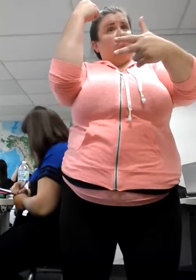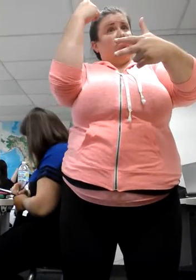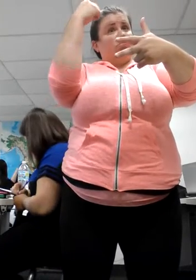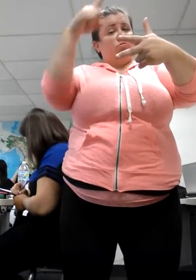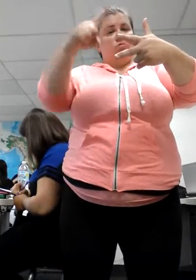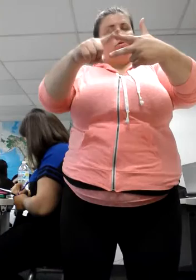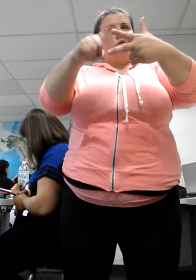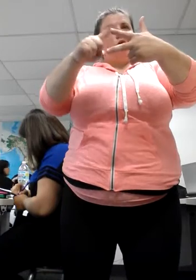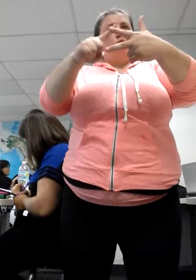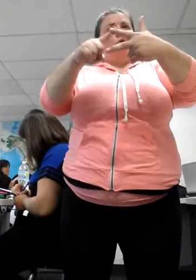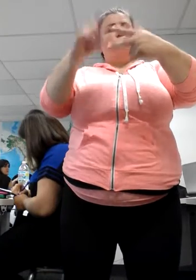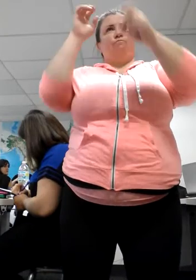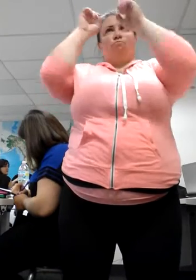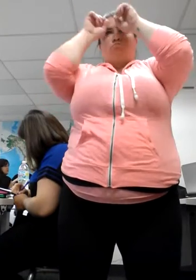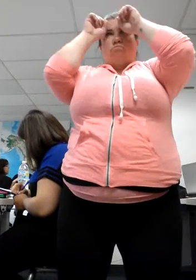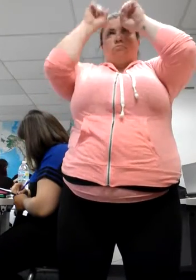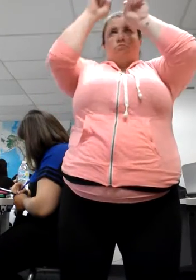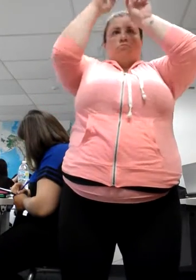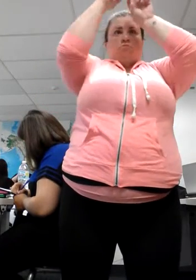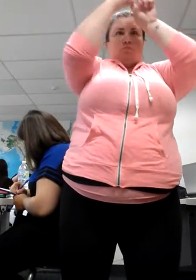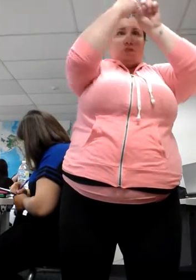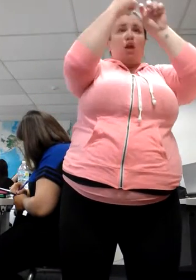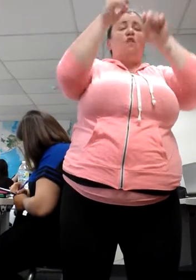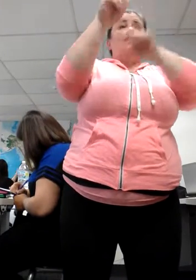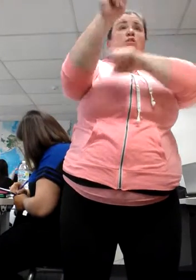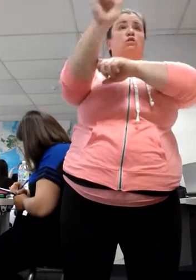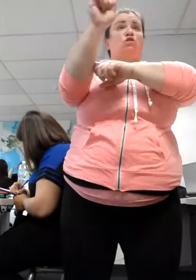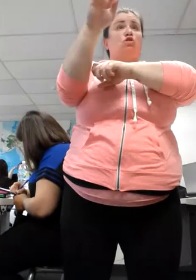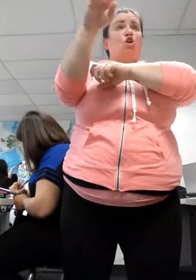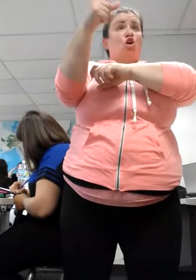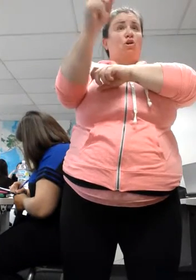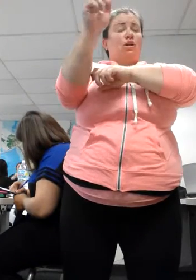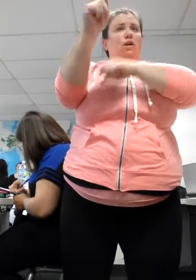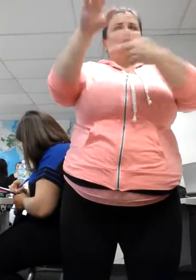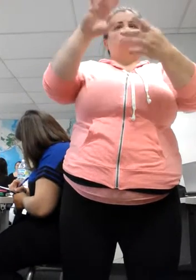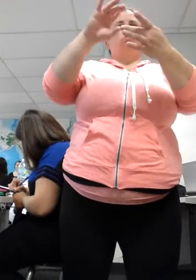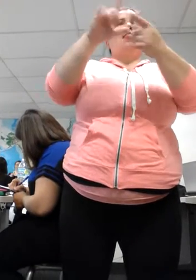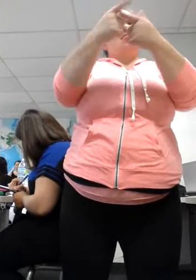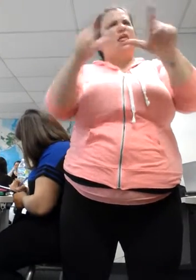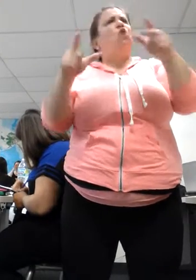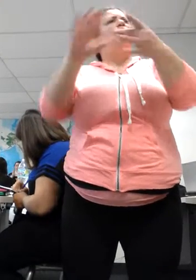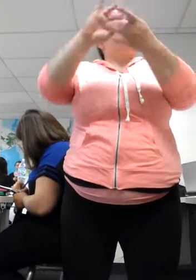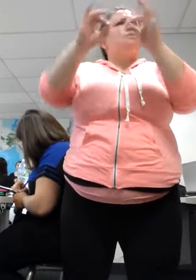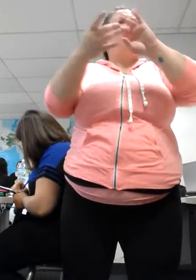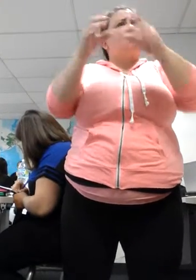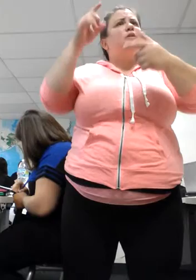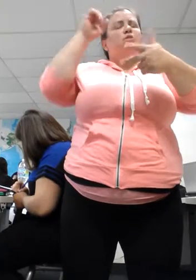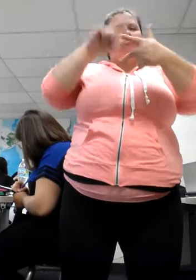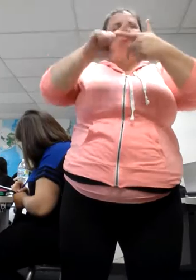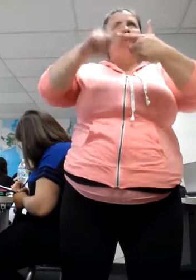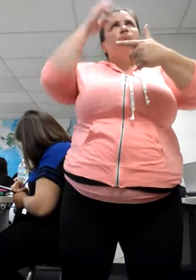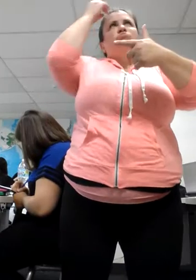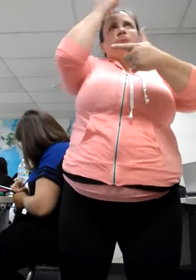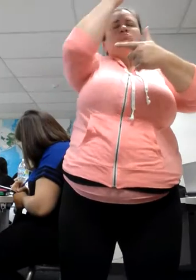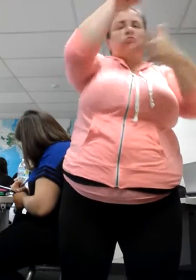reformulate it into the target message, target language, and then the expression or the output.